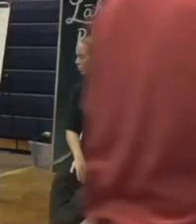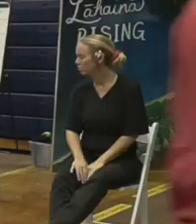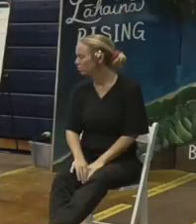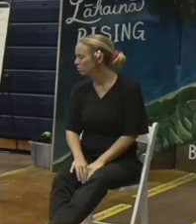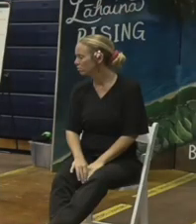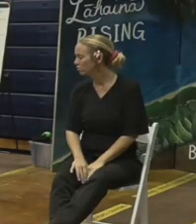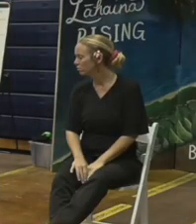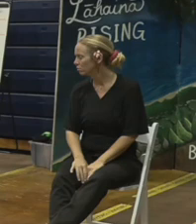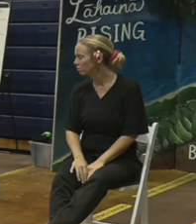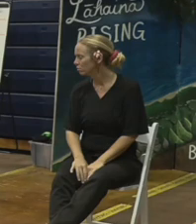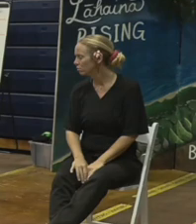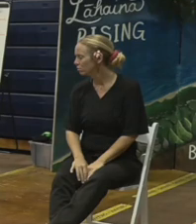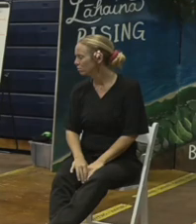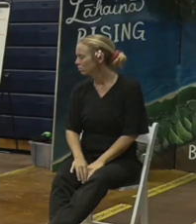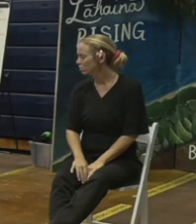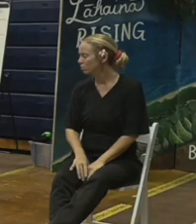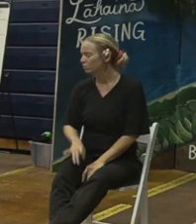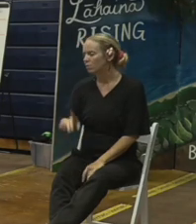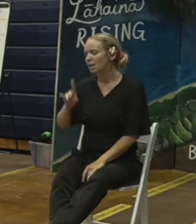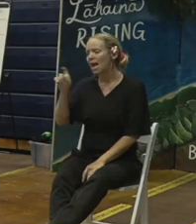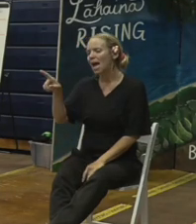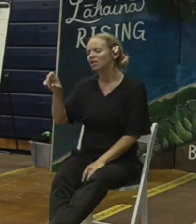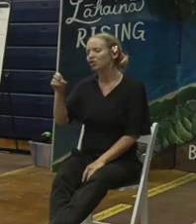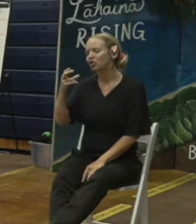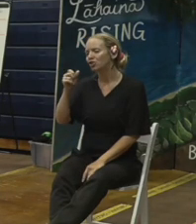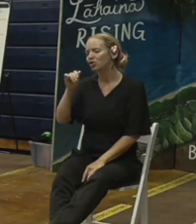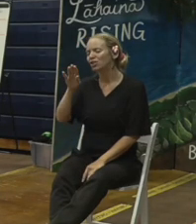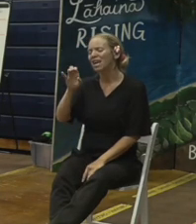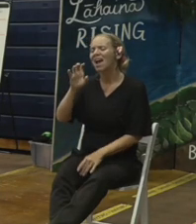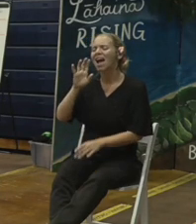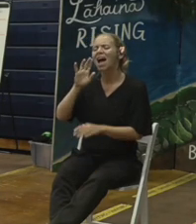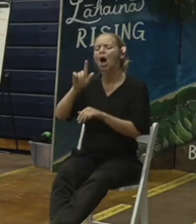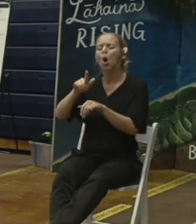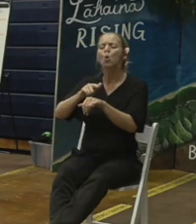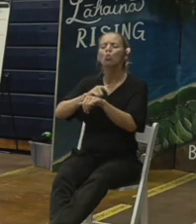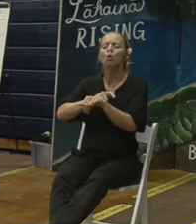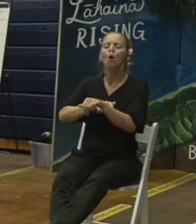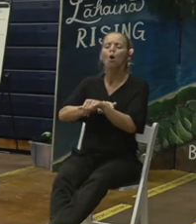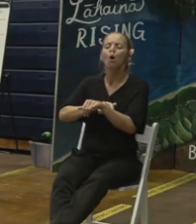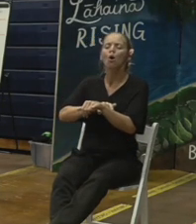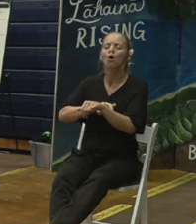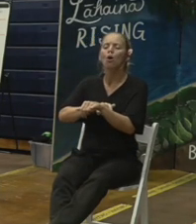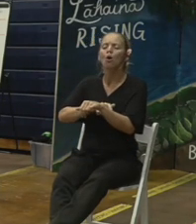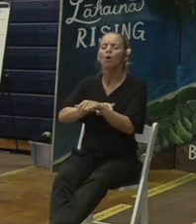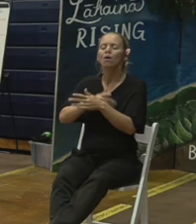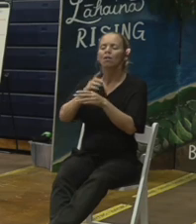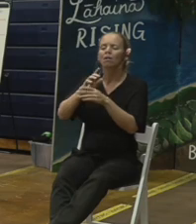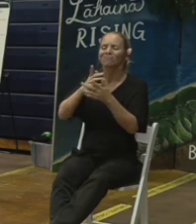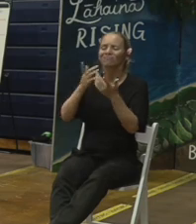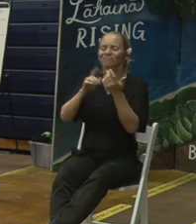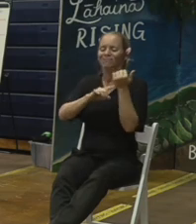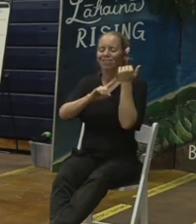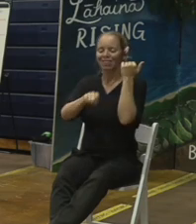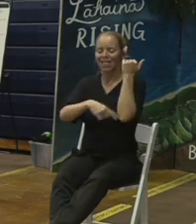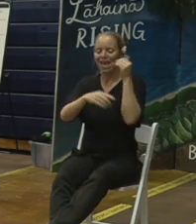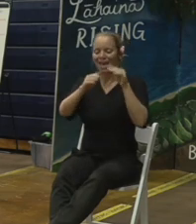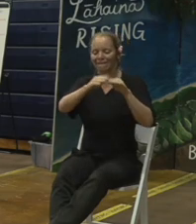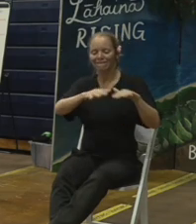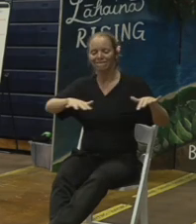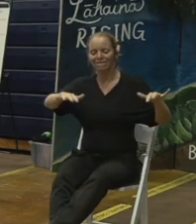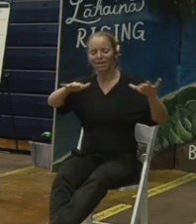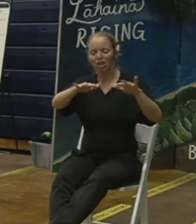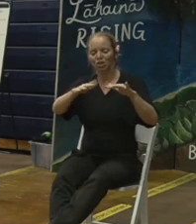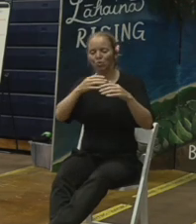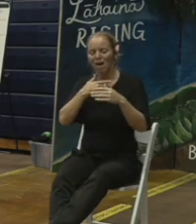take other landfills with toxic debris on the mainland to be built do we know that are the examples of how long